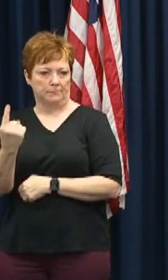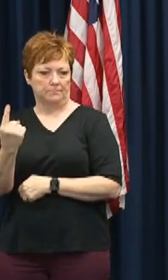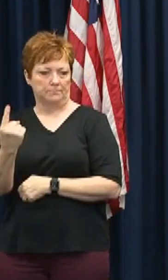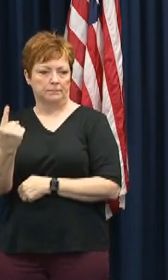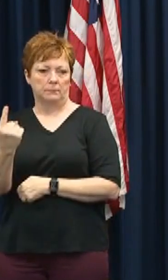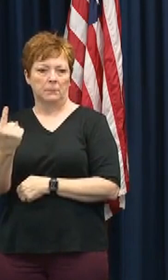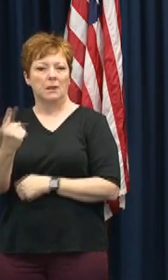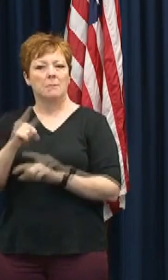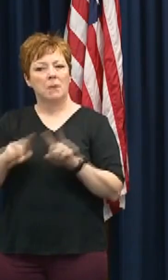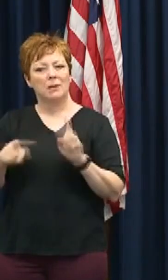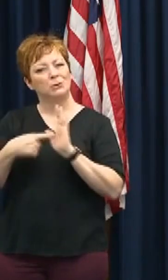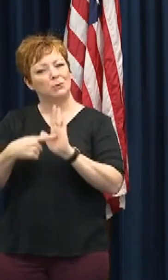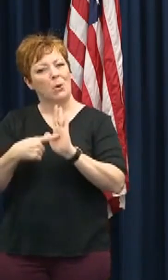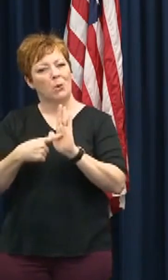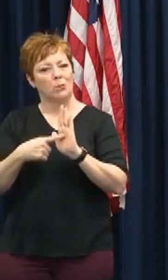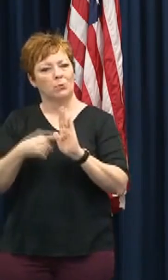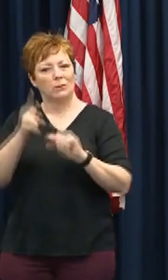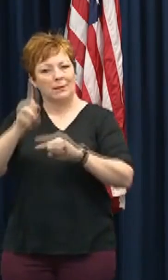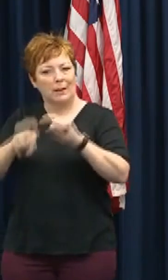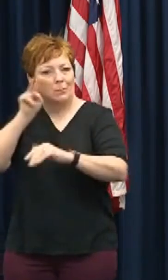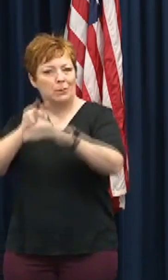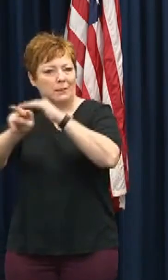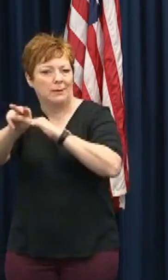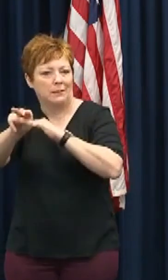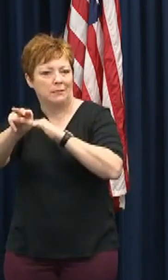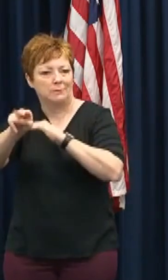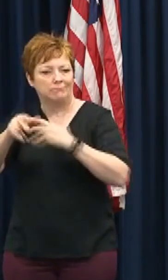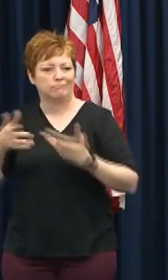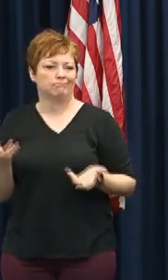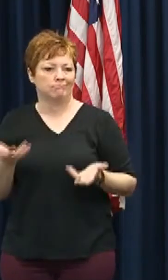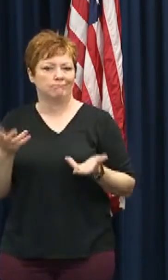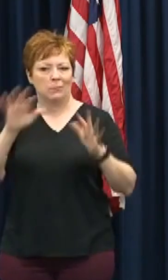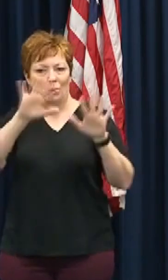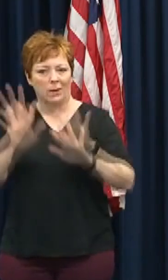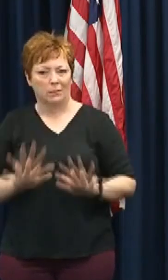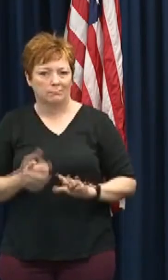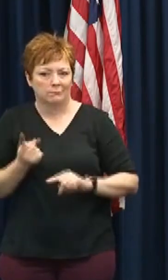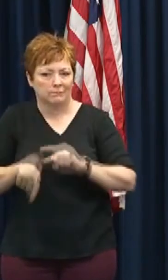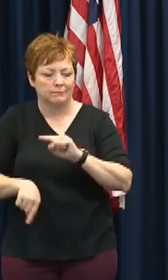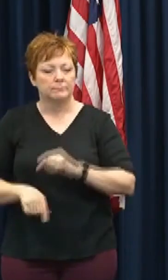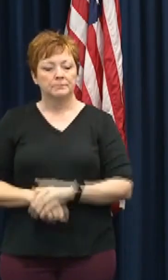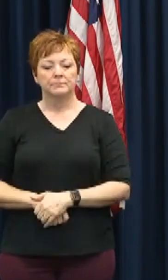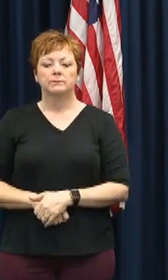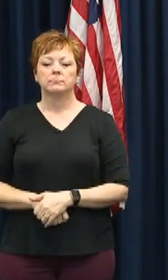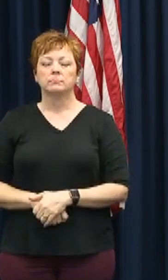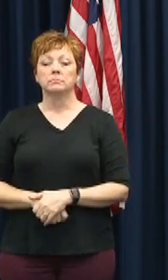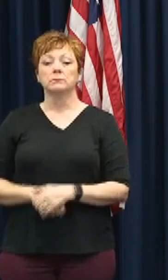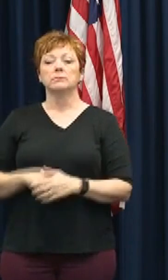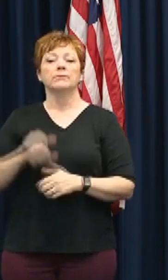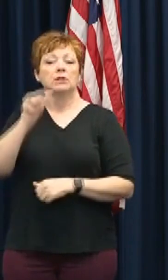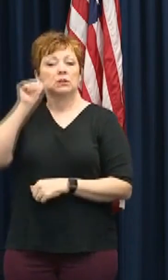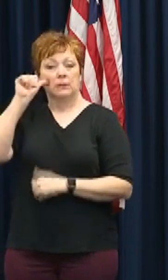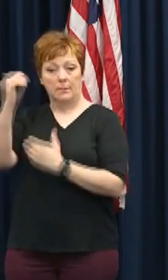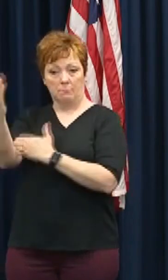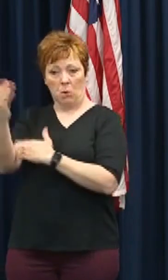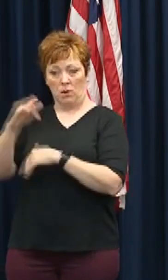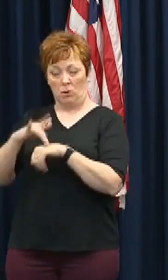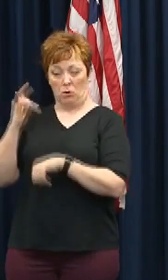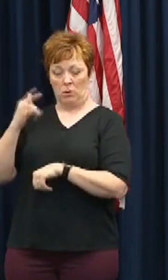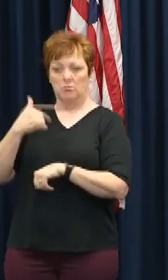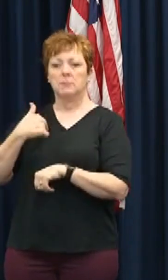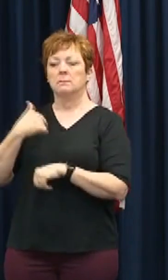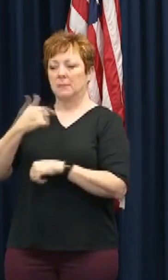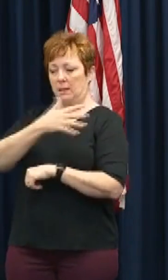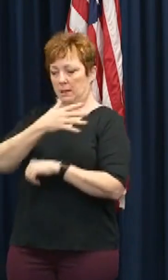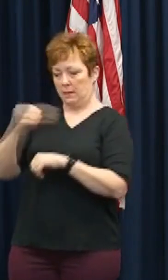underscores how unpredictable Mother Nature can be. Early yesterday morning, my team and I began reaching